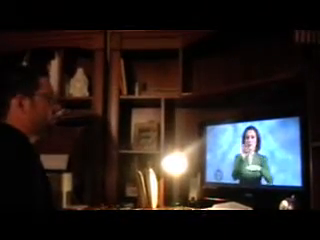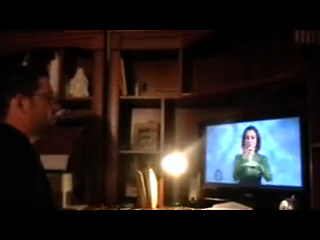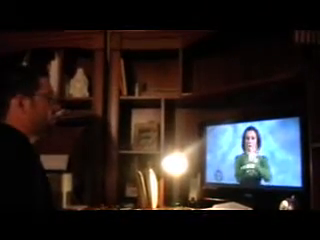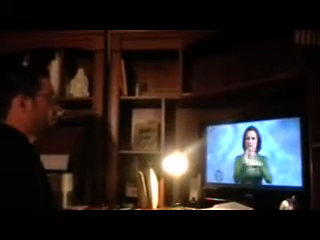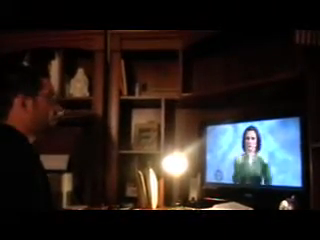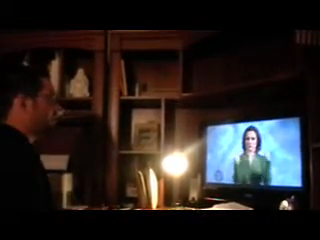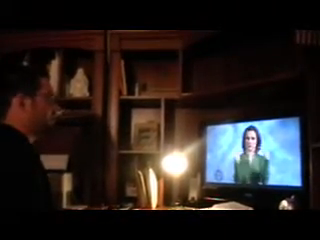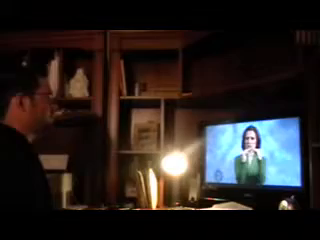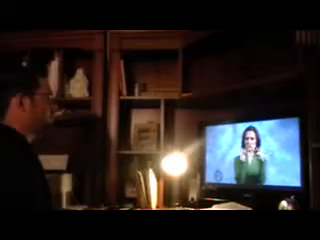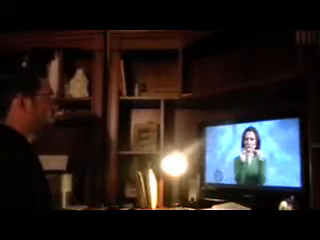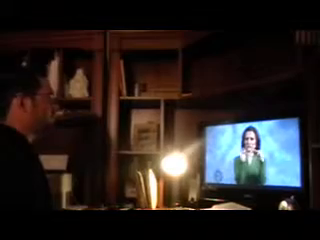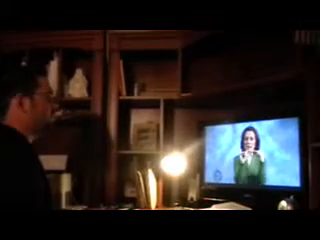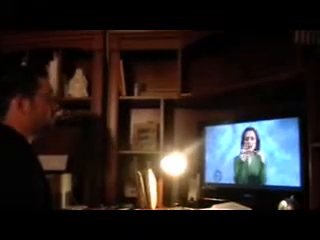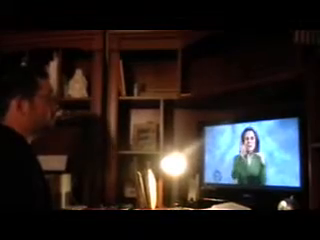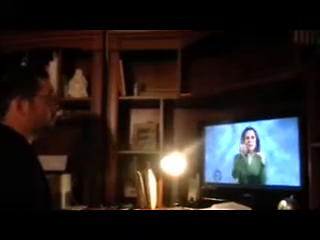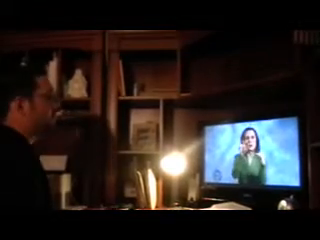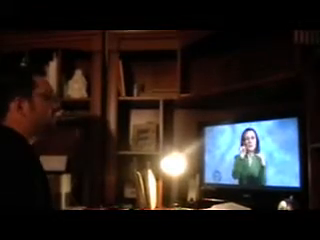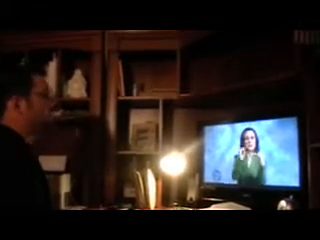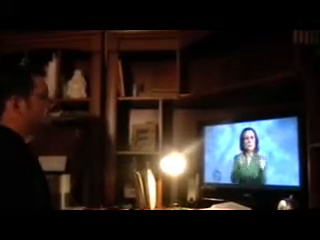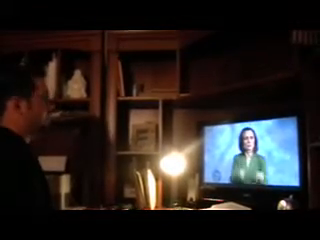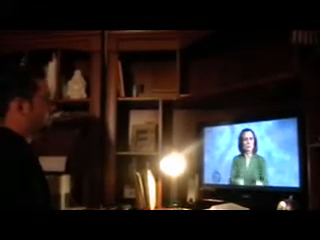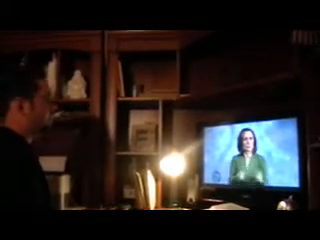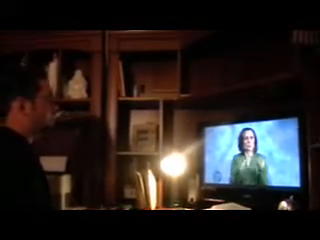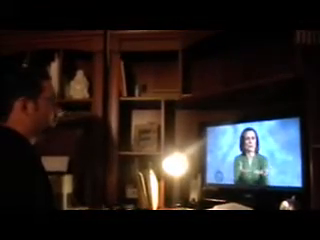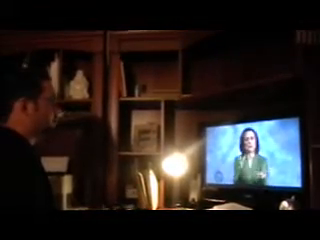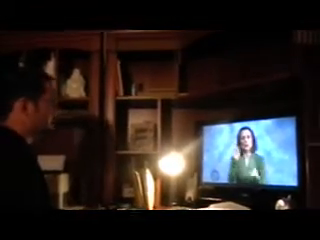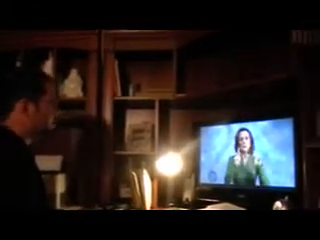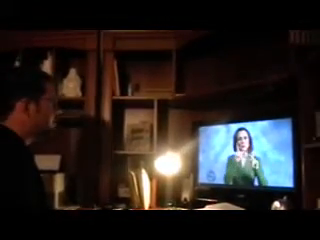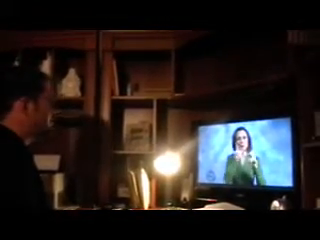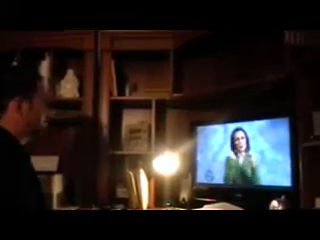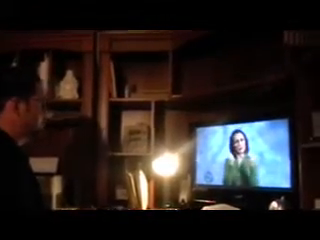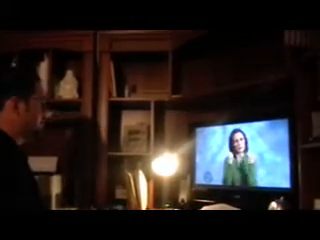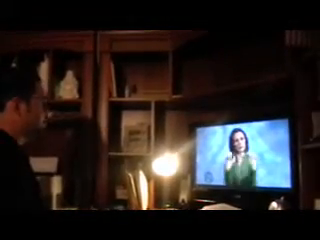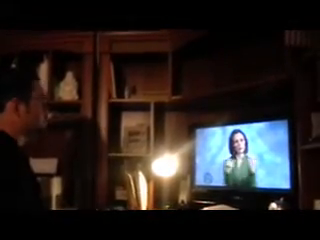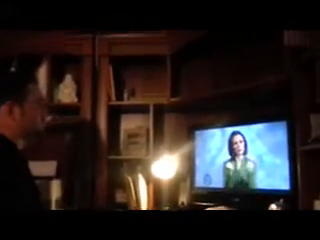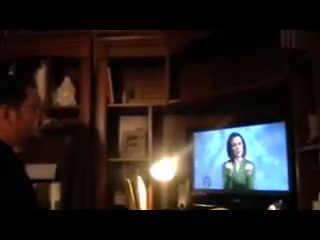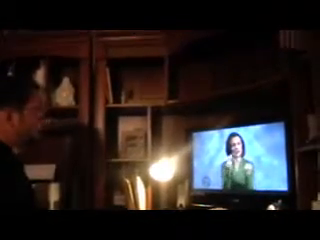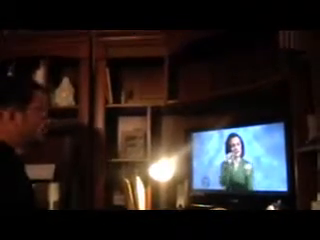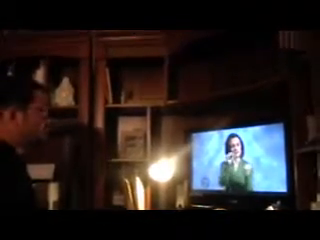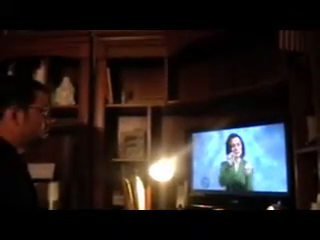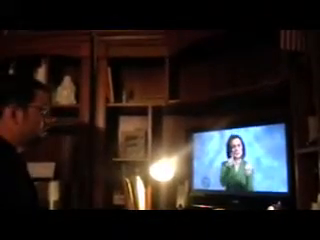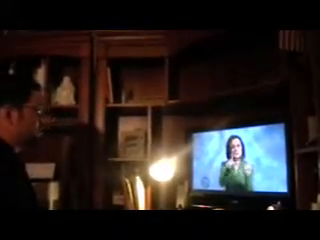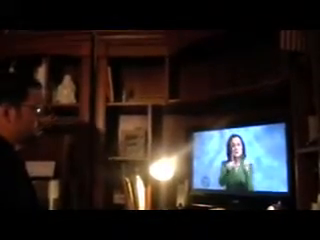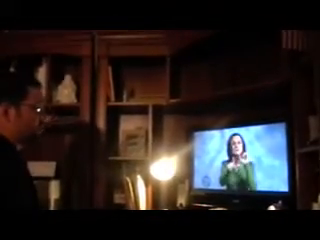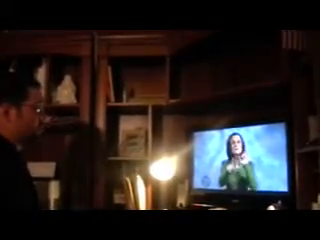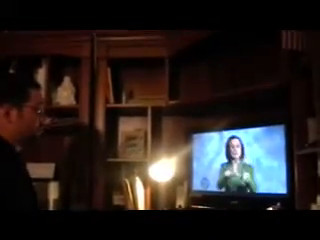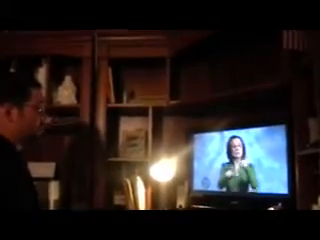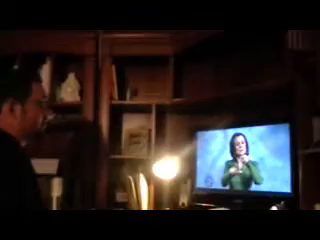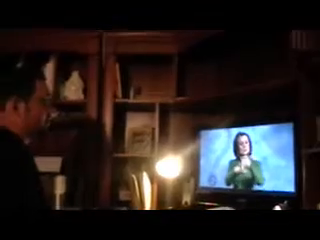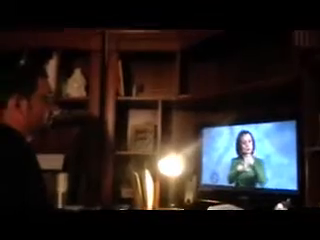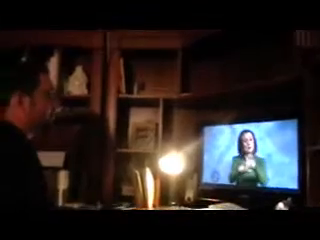to have VRS for the functional equivalency that VRS provides, people who sign, who sign with ASL.